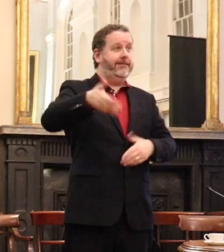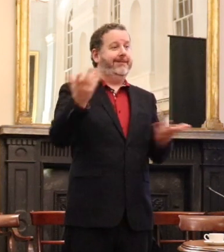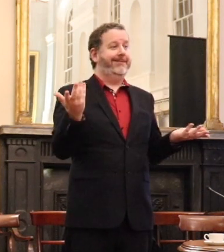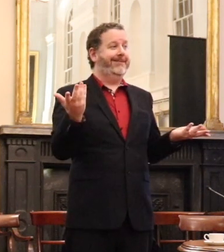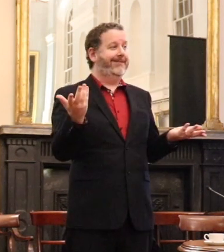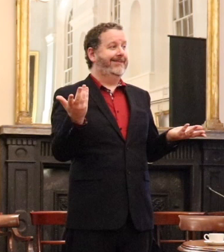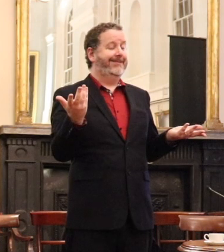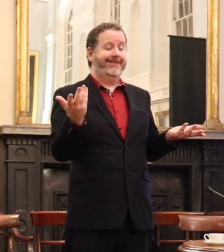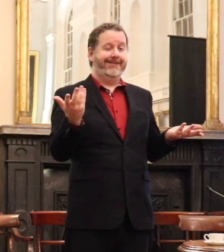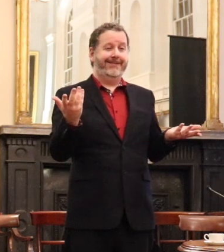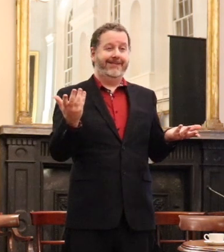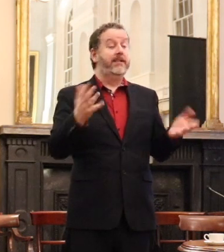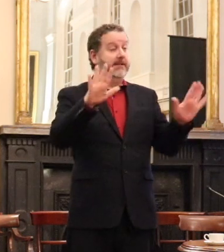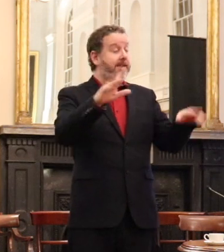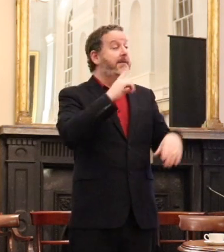On that occasion